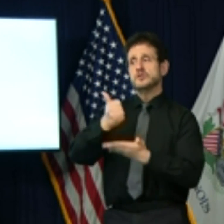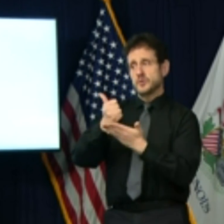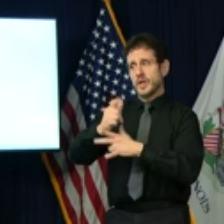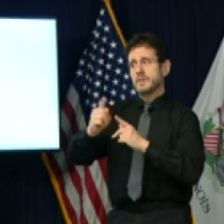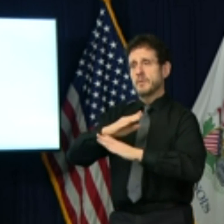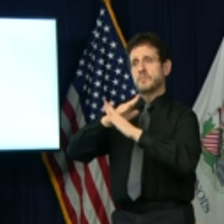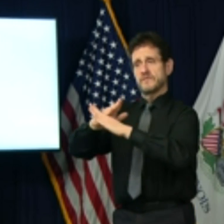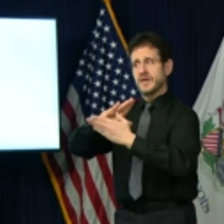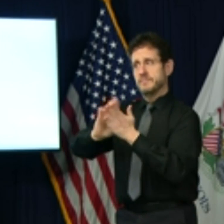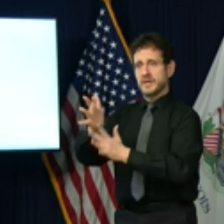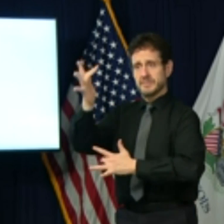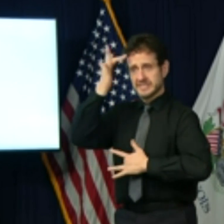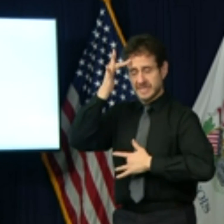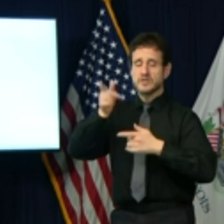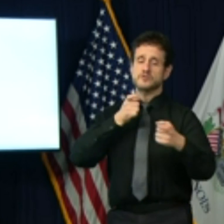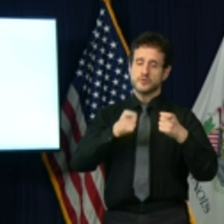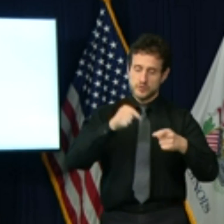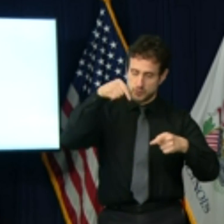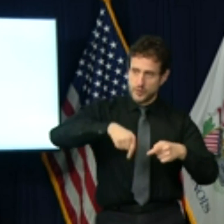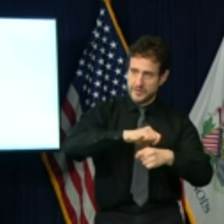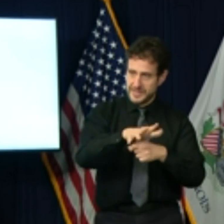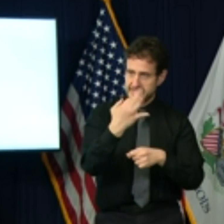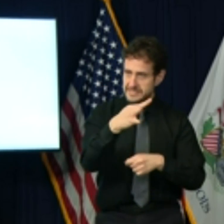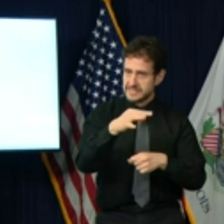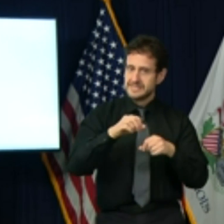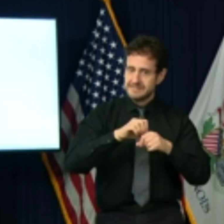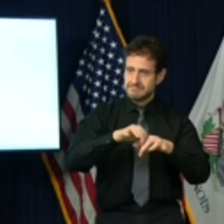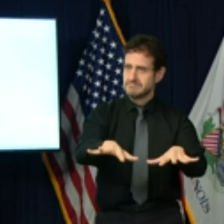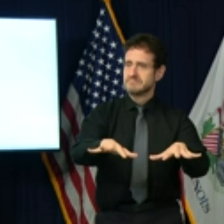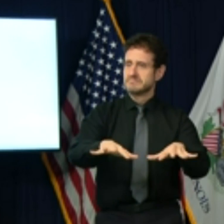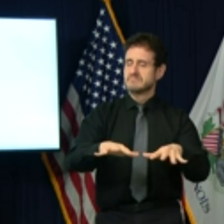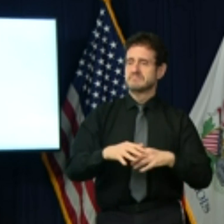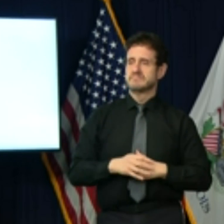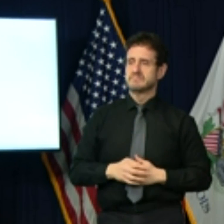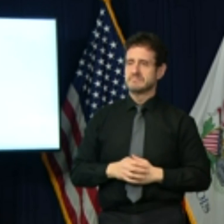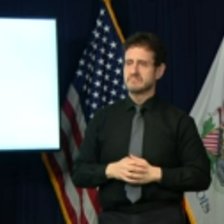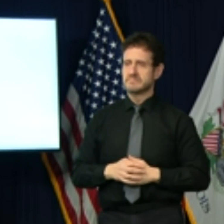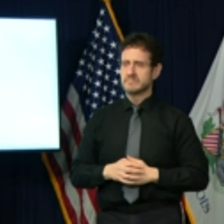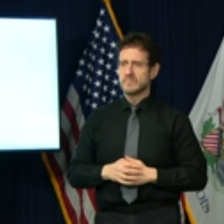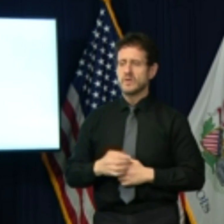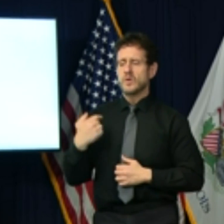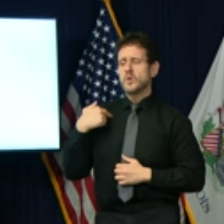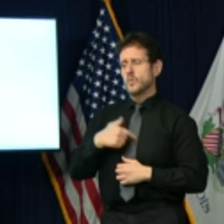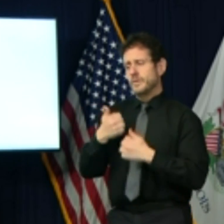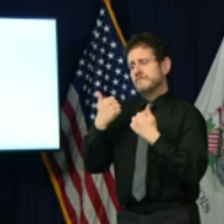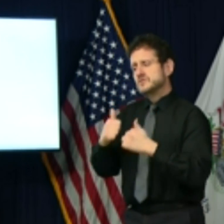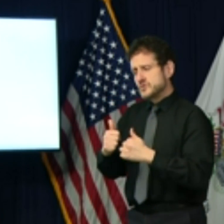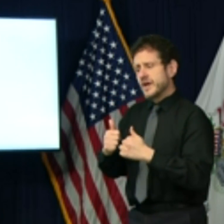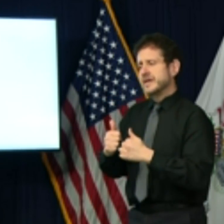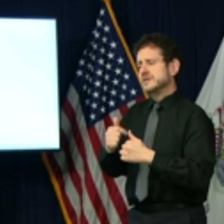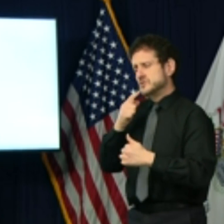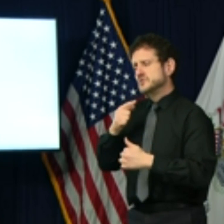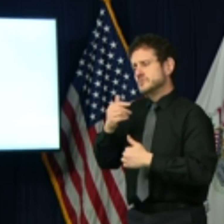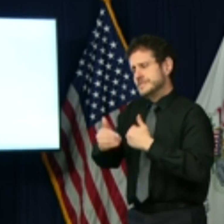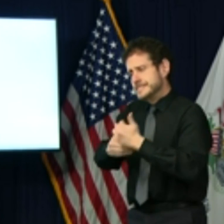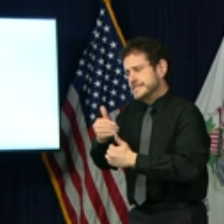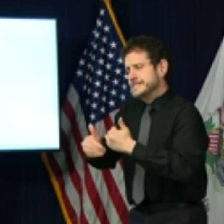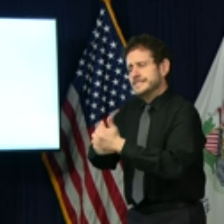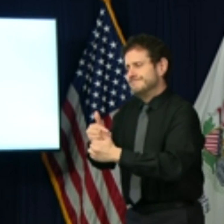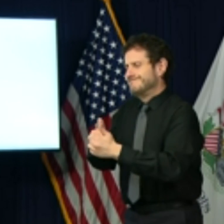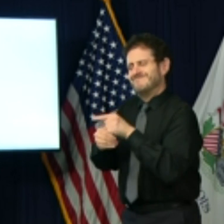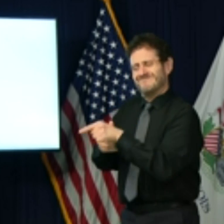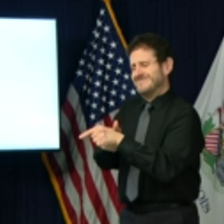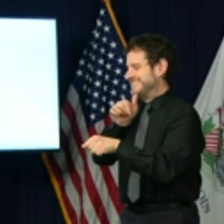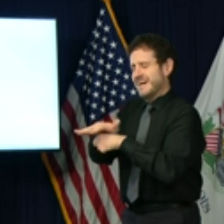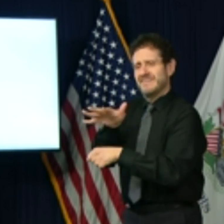control of this disease. We have tried to do it one way, and it's not been enough. We